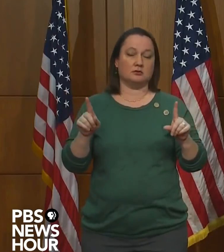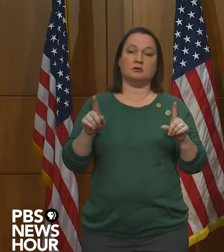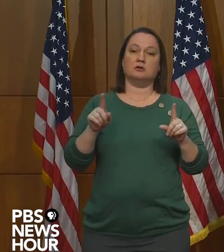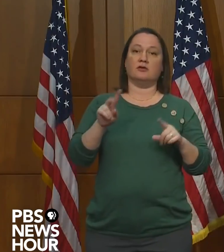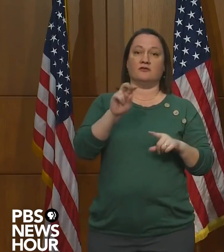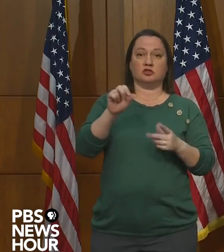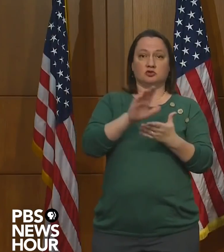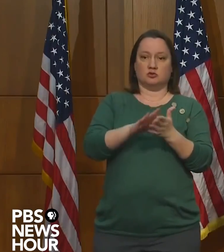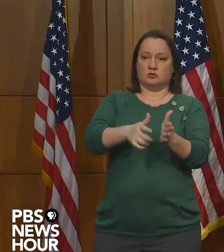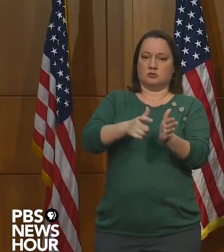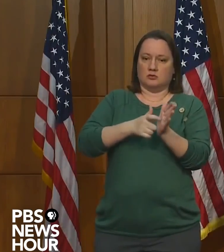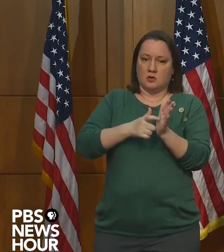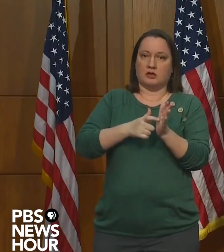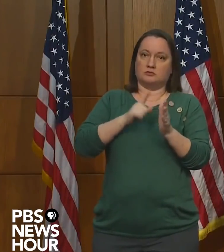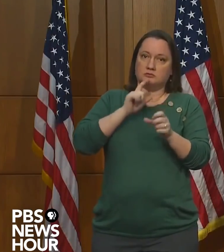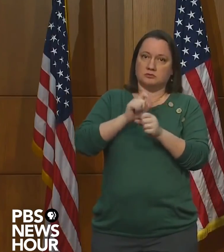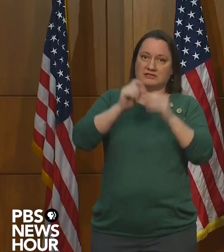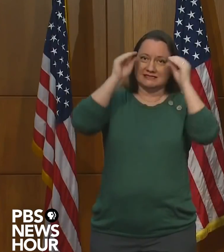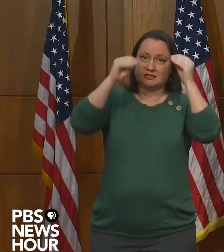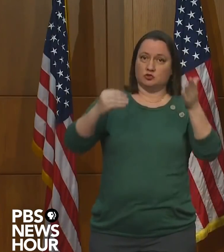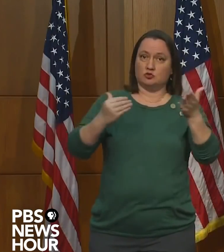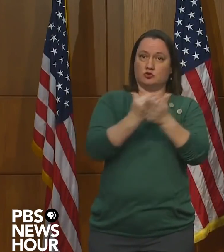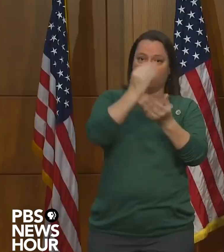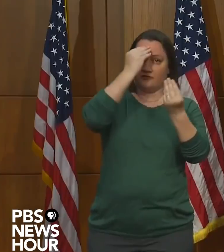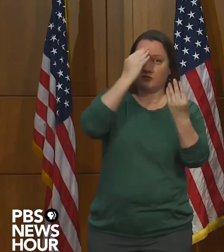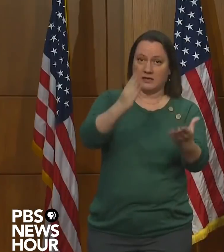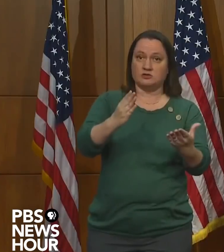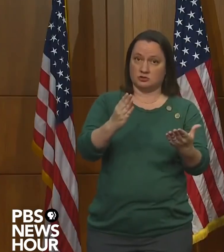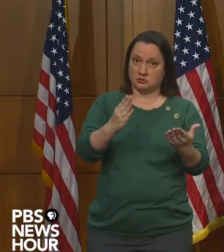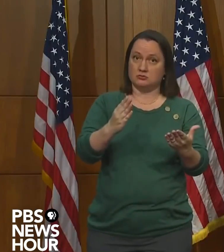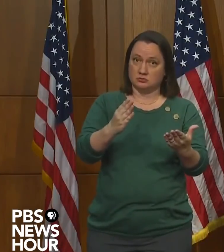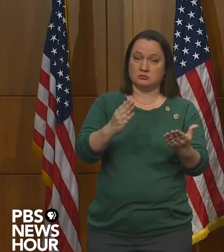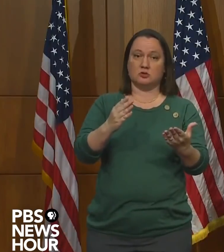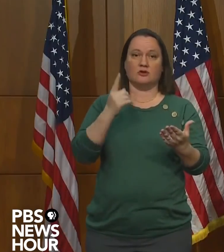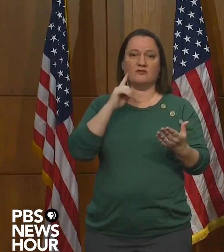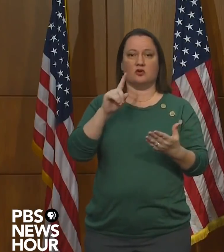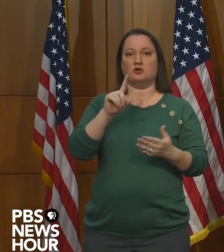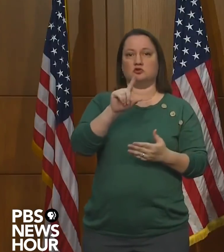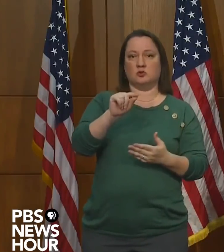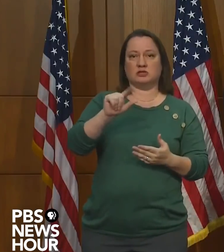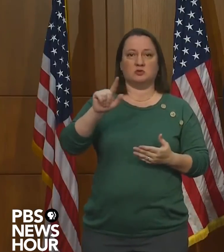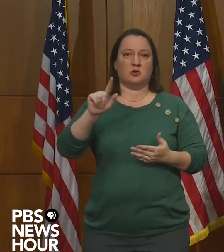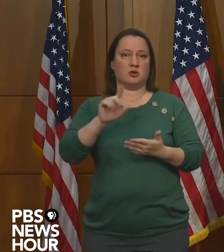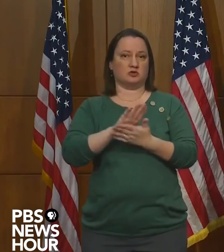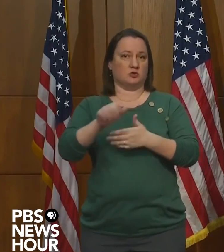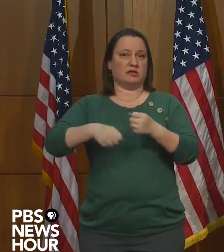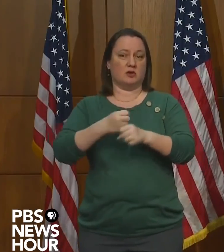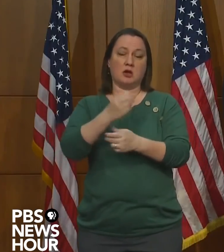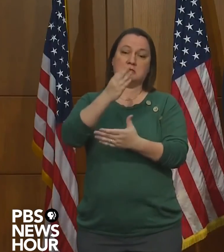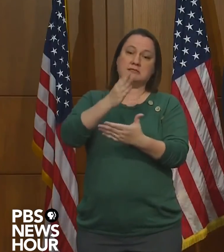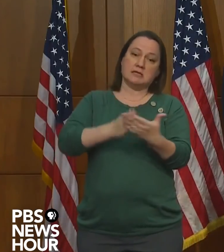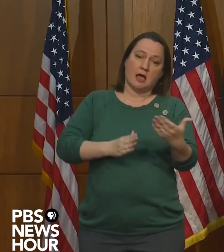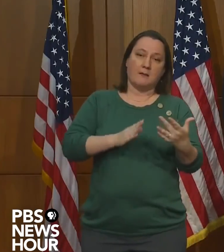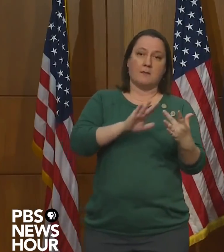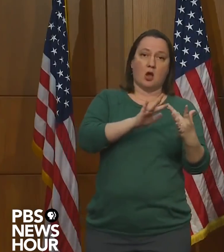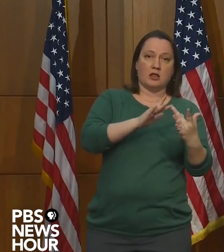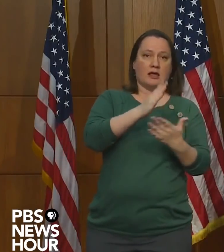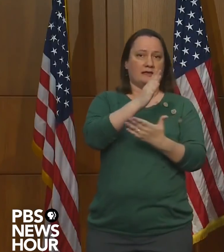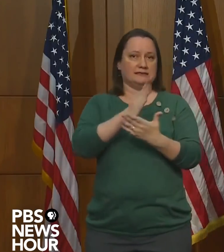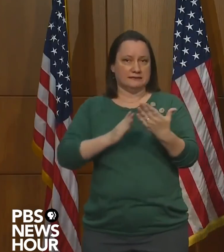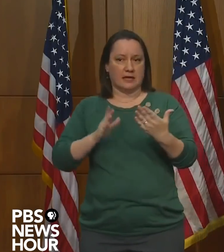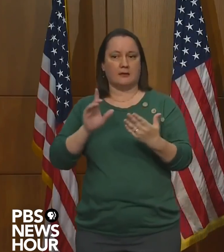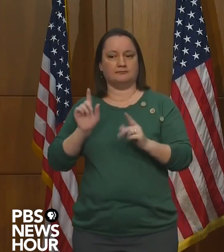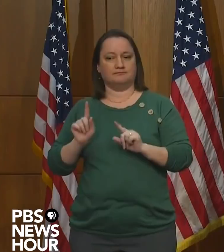instruction to students for the 2020-2021 academic year. And some of that will happen in person and some of that will happen via remote learning.